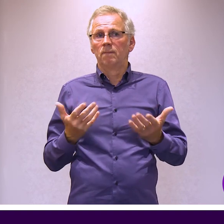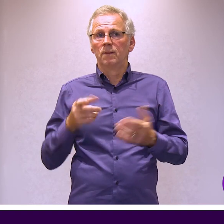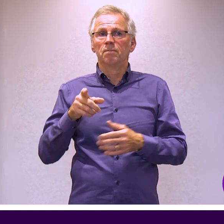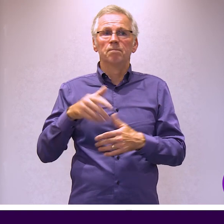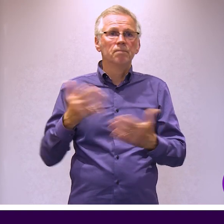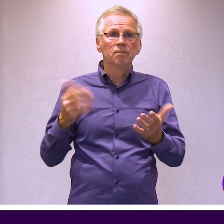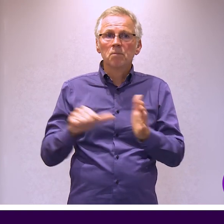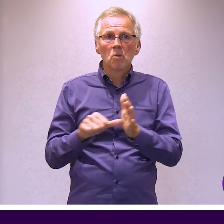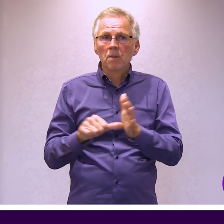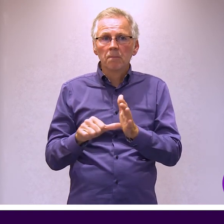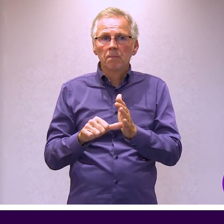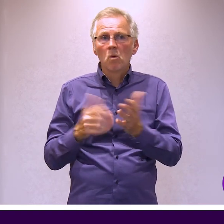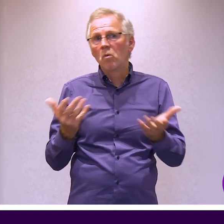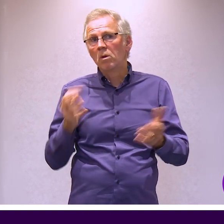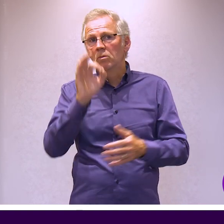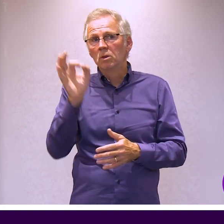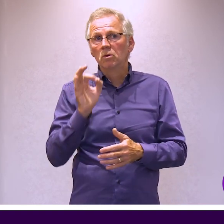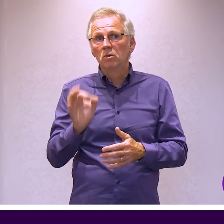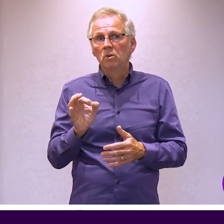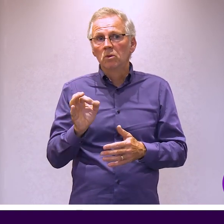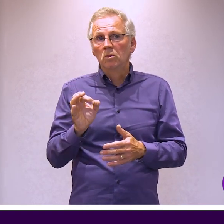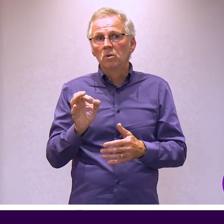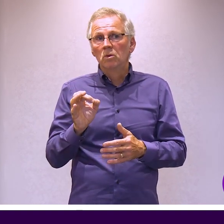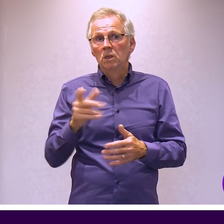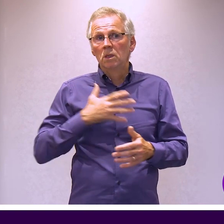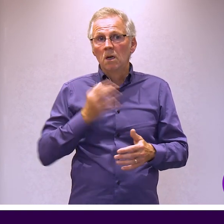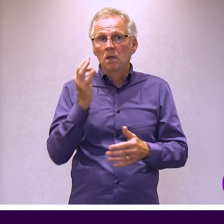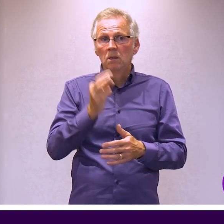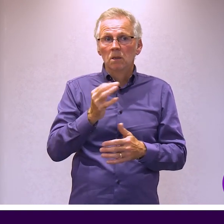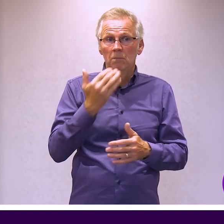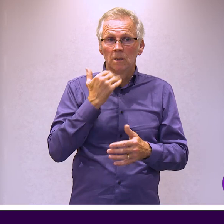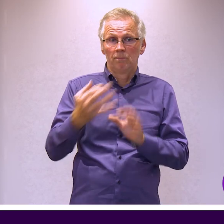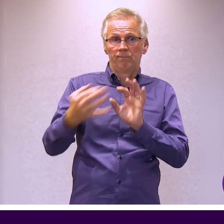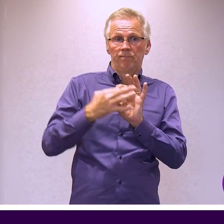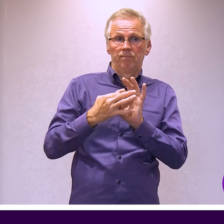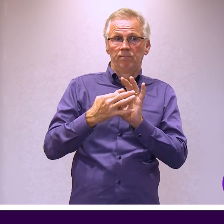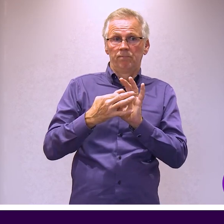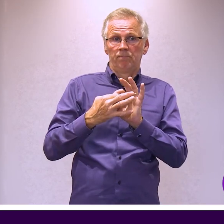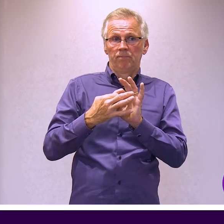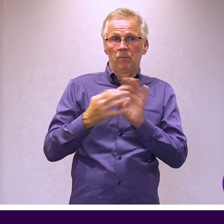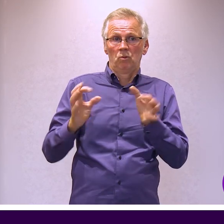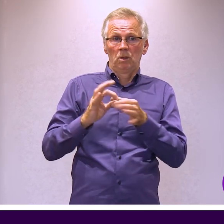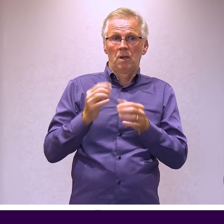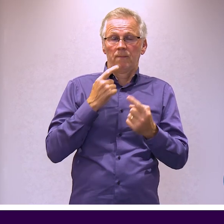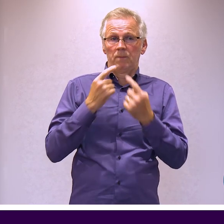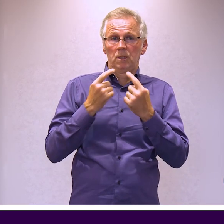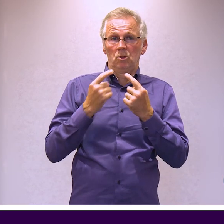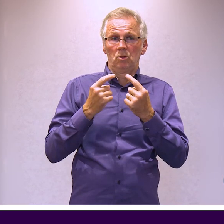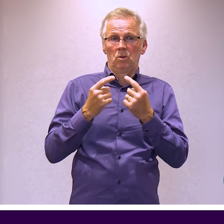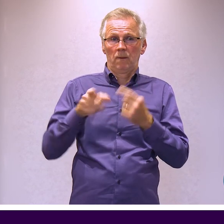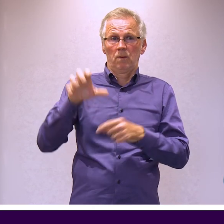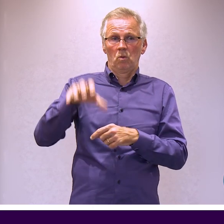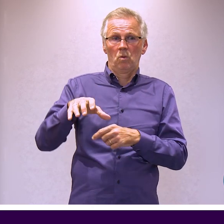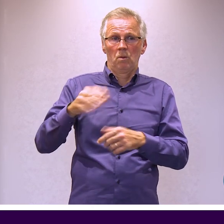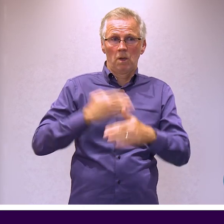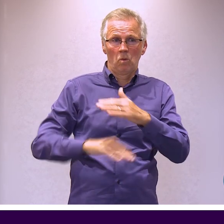you would like to ask, please get in touch with us using the contact information for the venues below. B